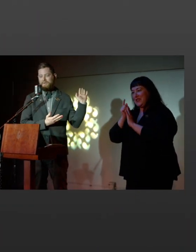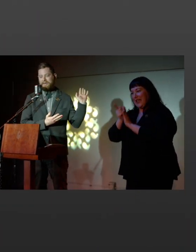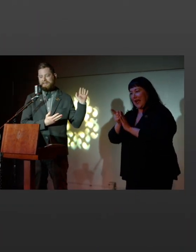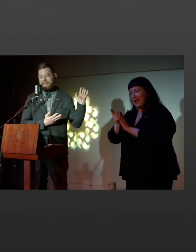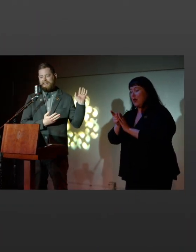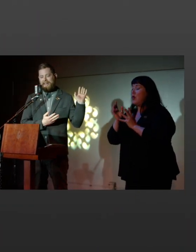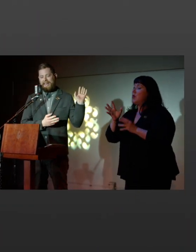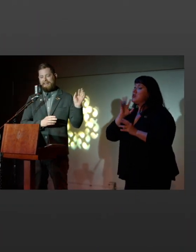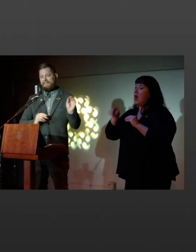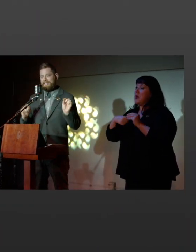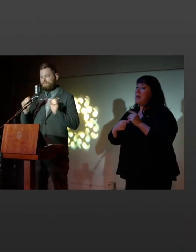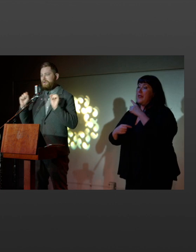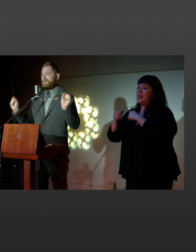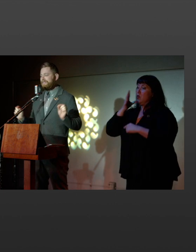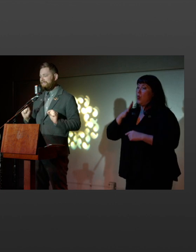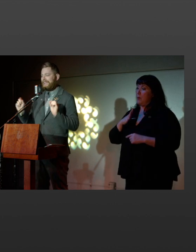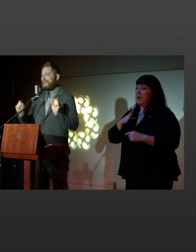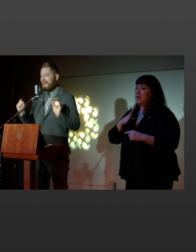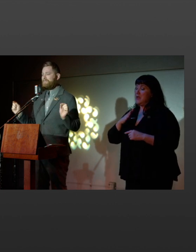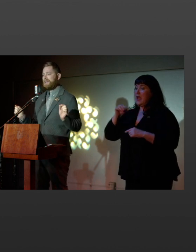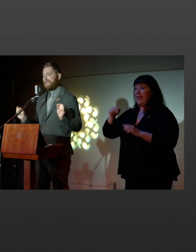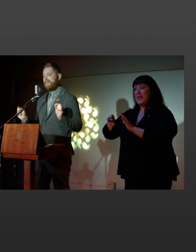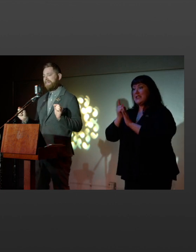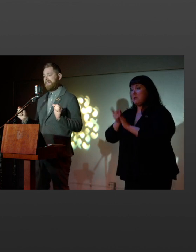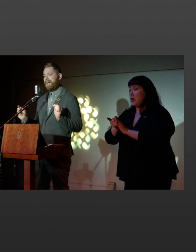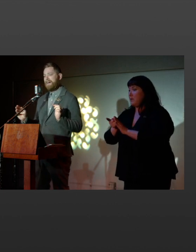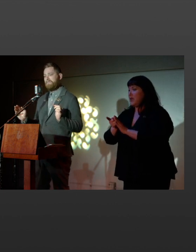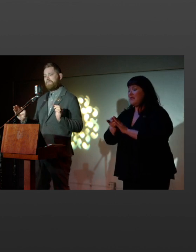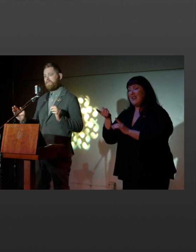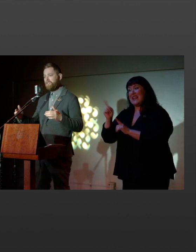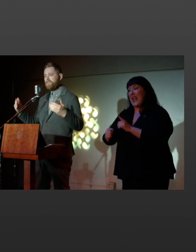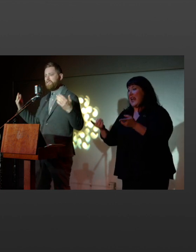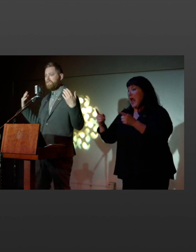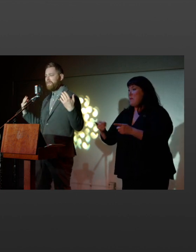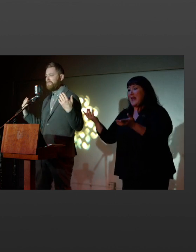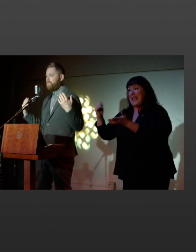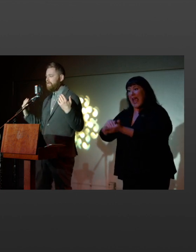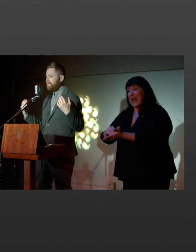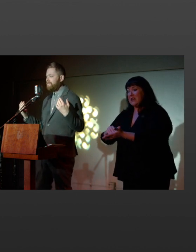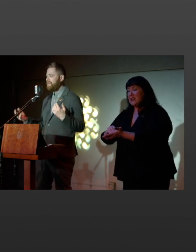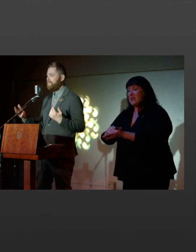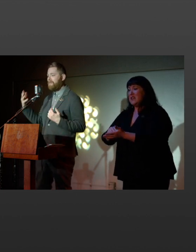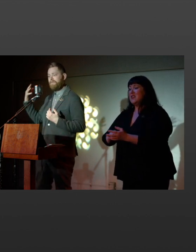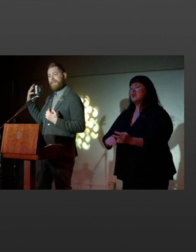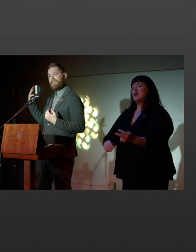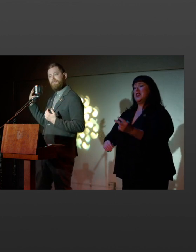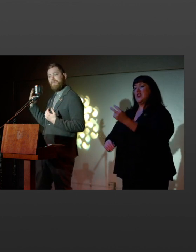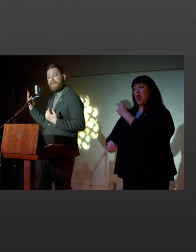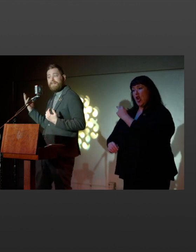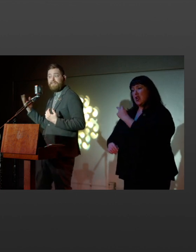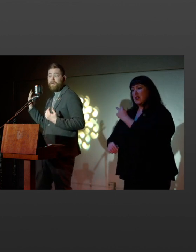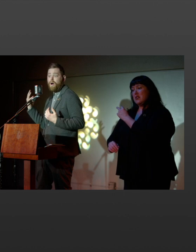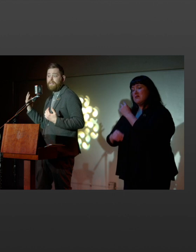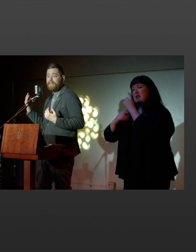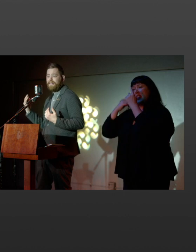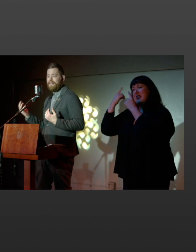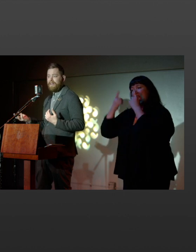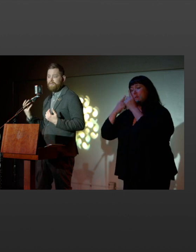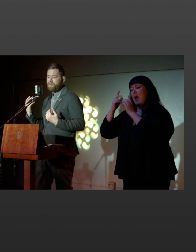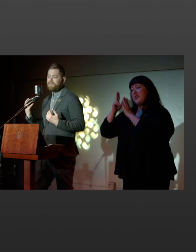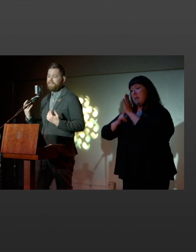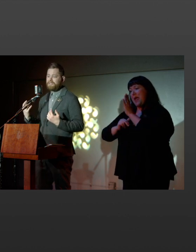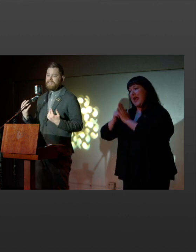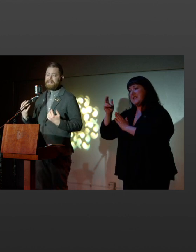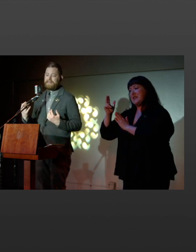to talk about this woman, and this moment can't happen again. So I just want you to look at the work, think about its painting, the quality,